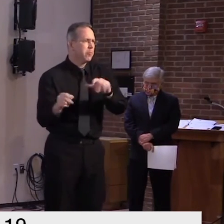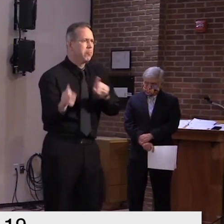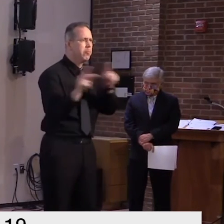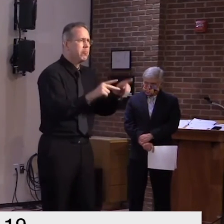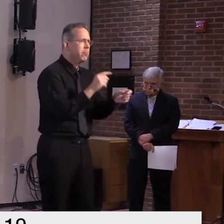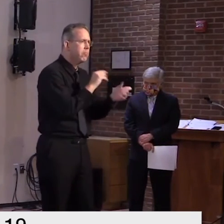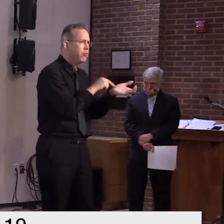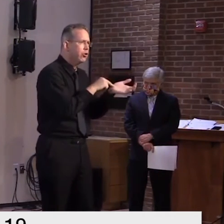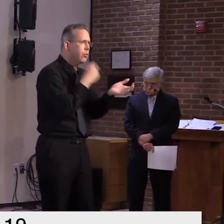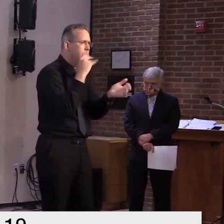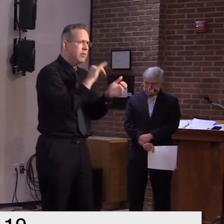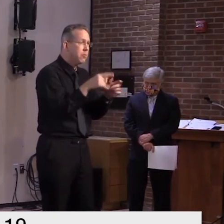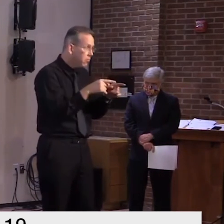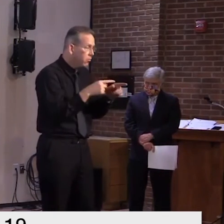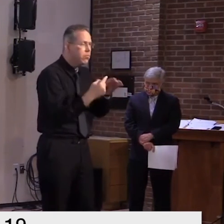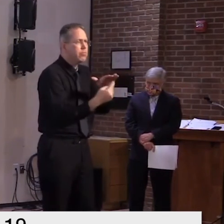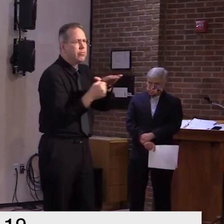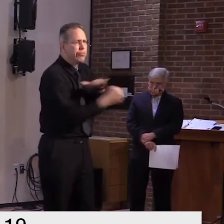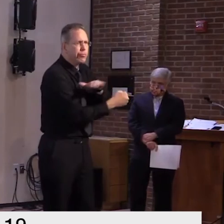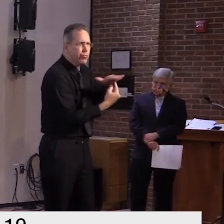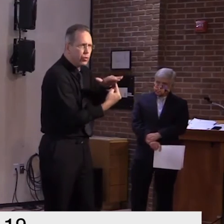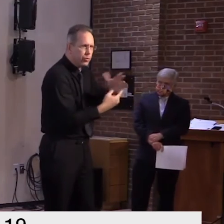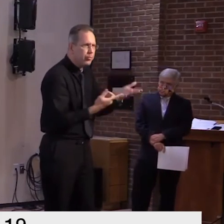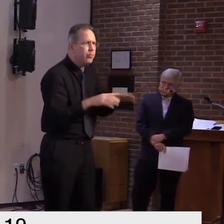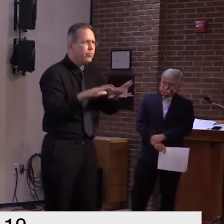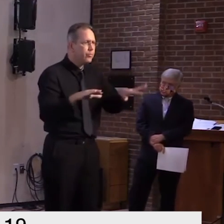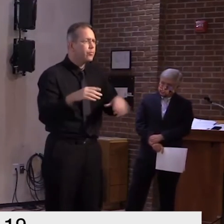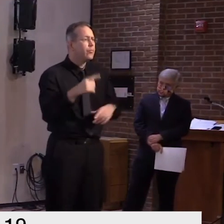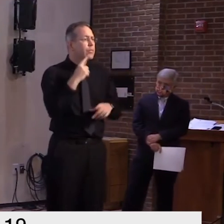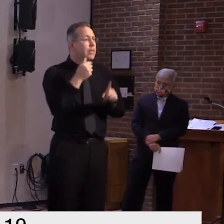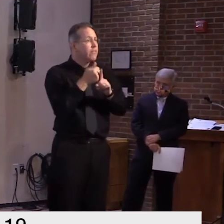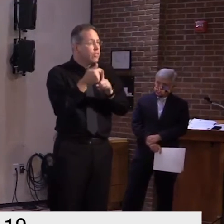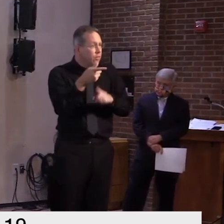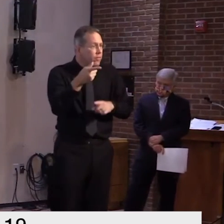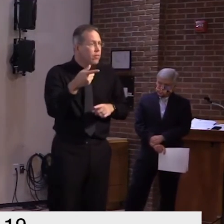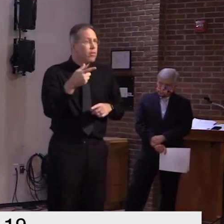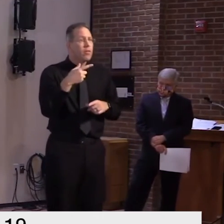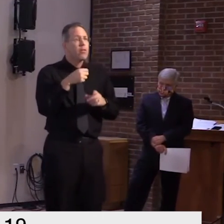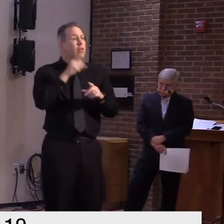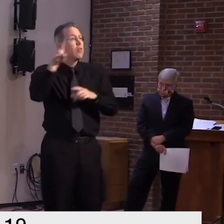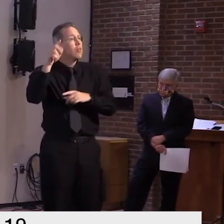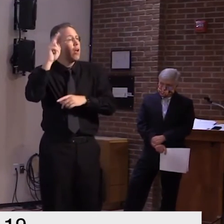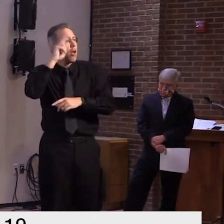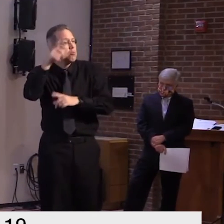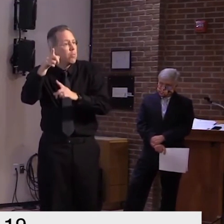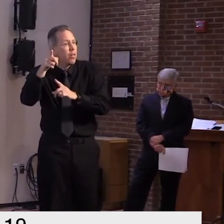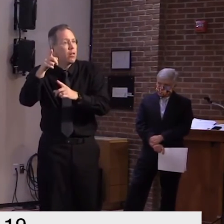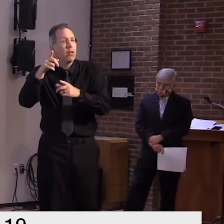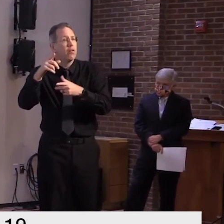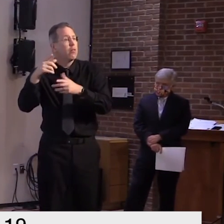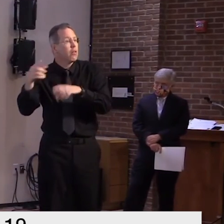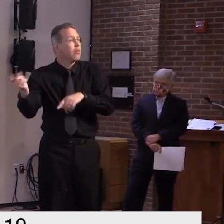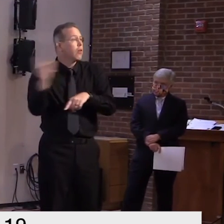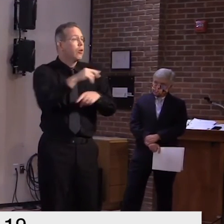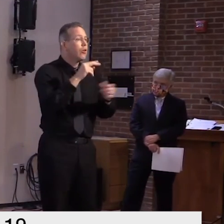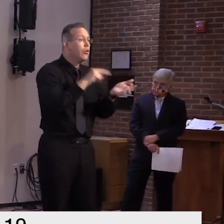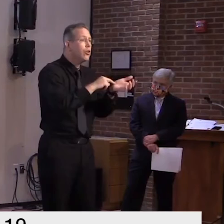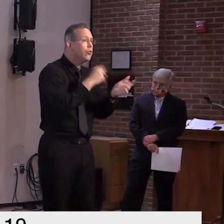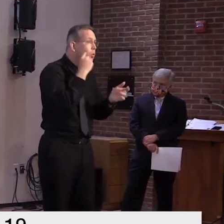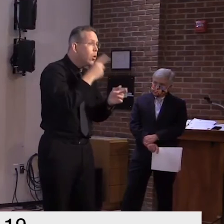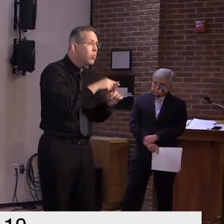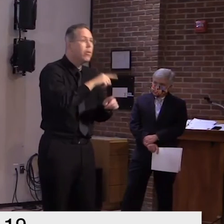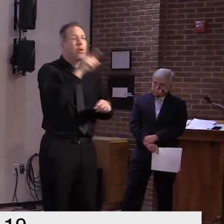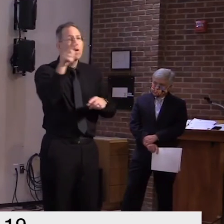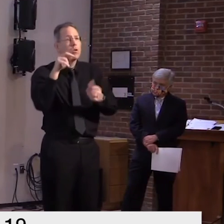coming from a hospital hospital to a rehabilitation facility or a nursing home facility you have a test